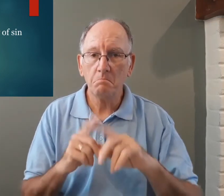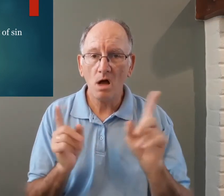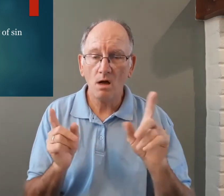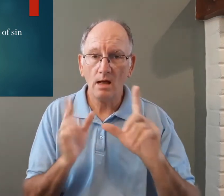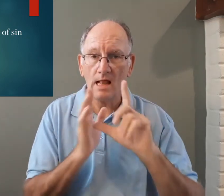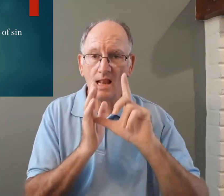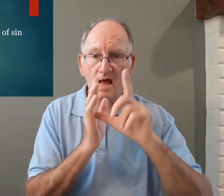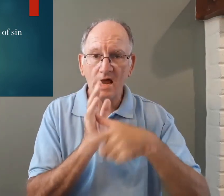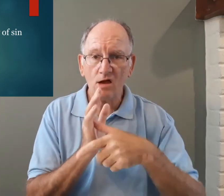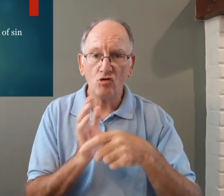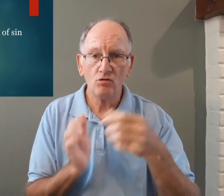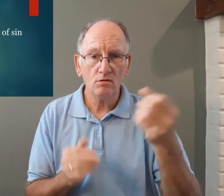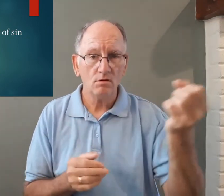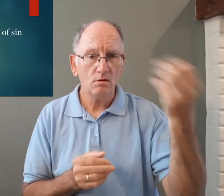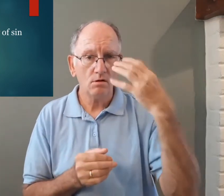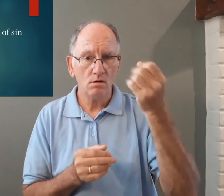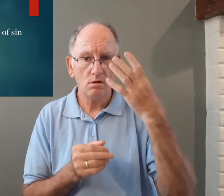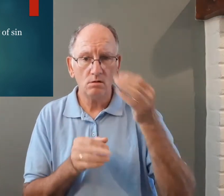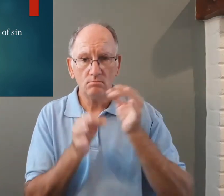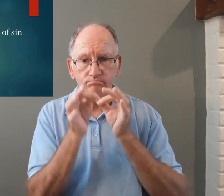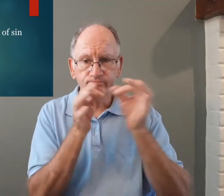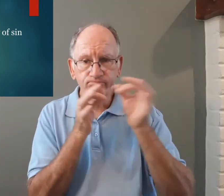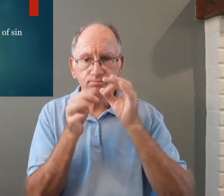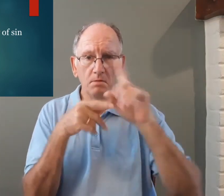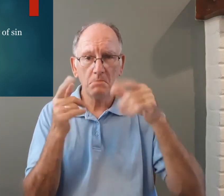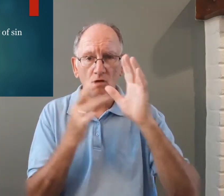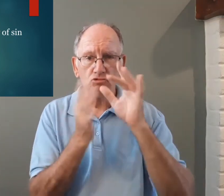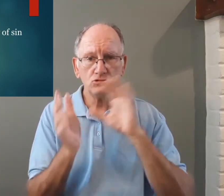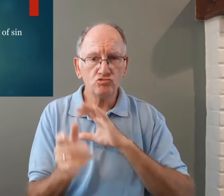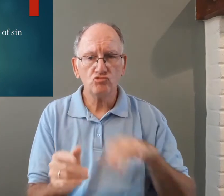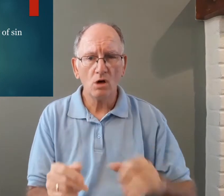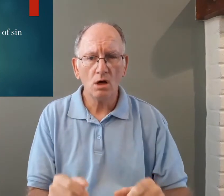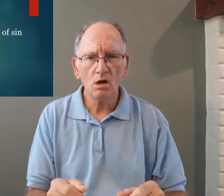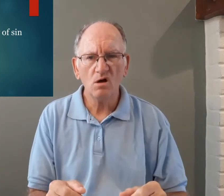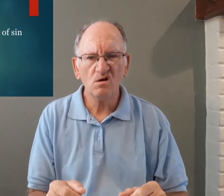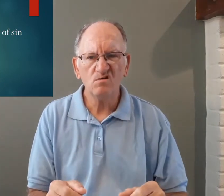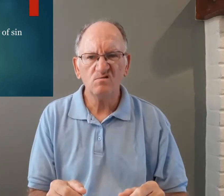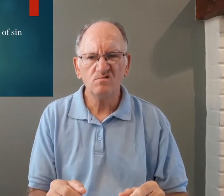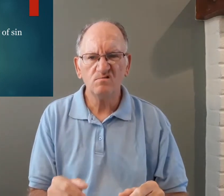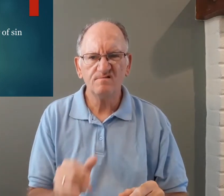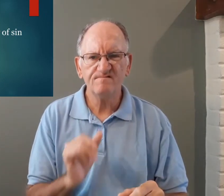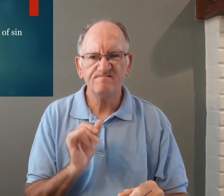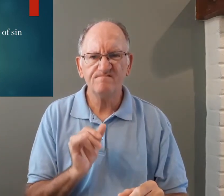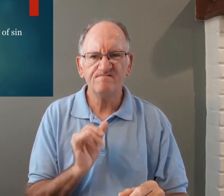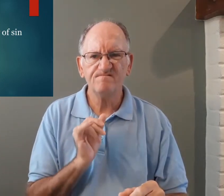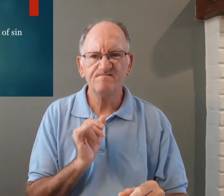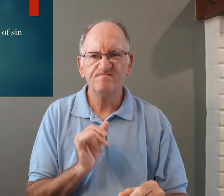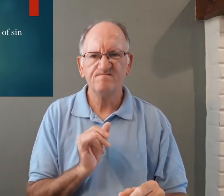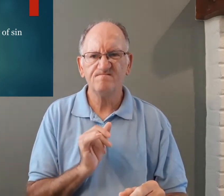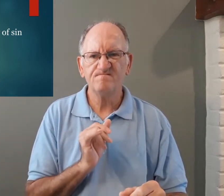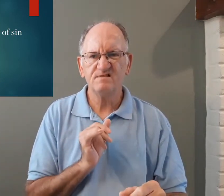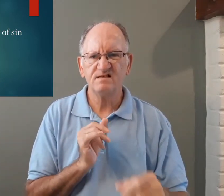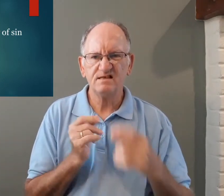but later you're told about Jesus Christ Christ and you realize